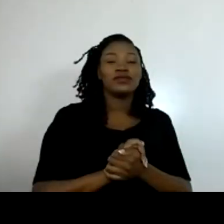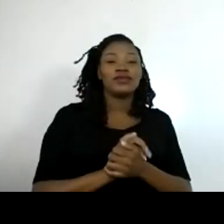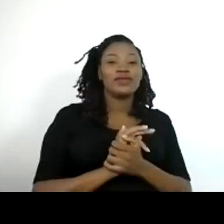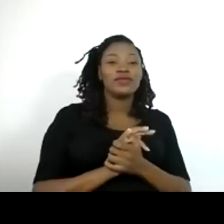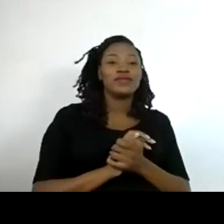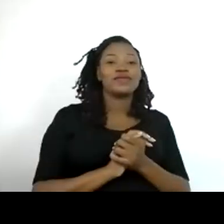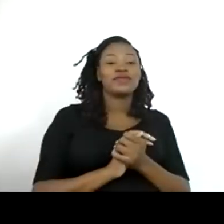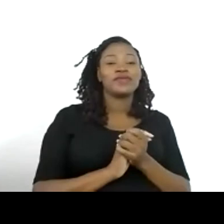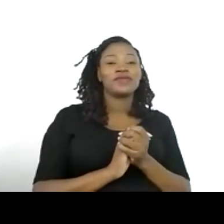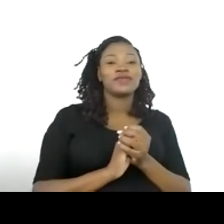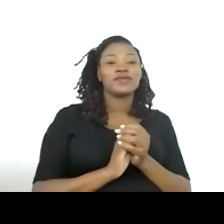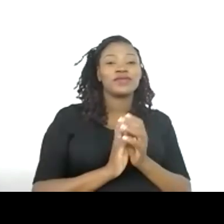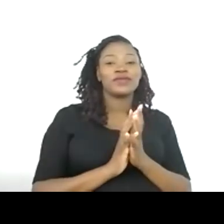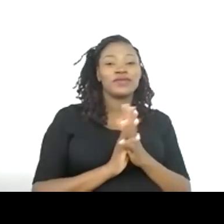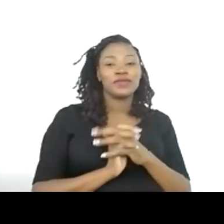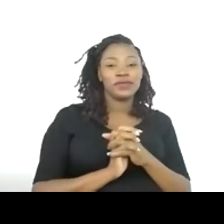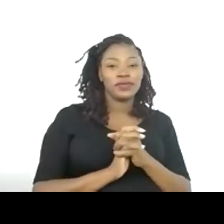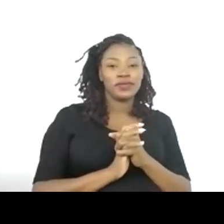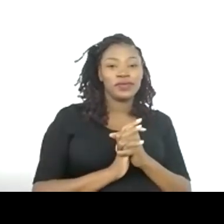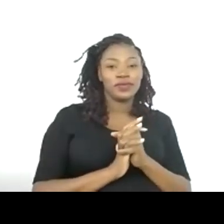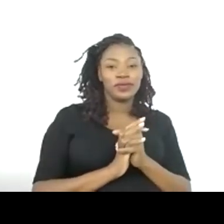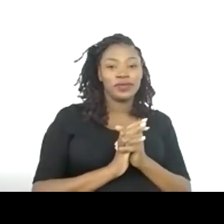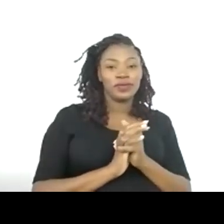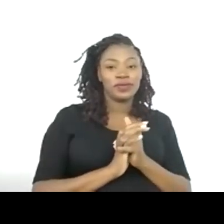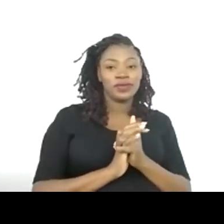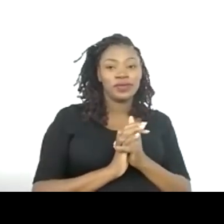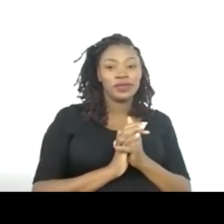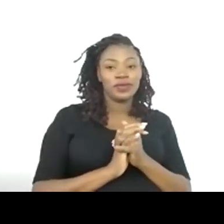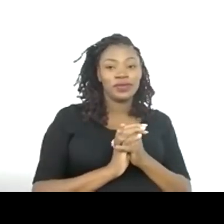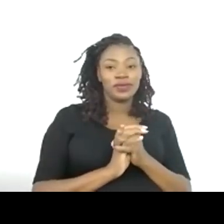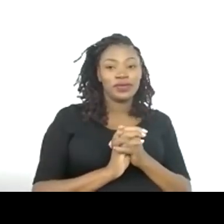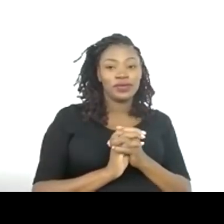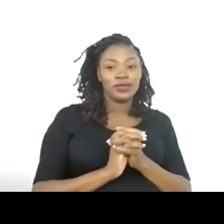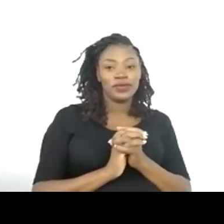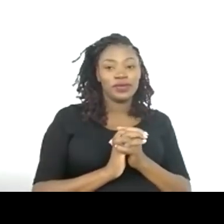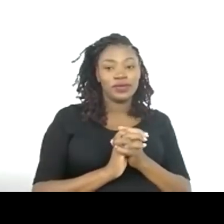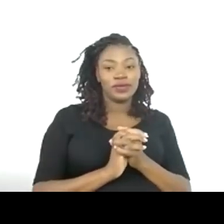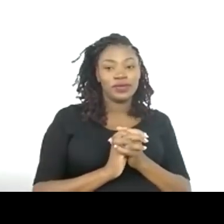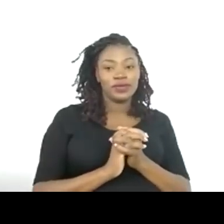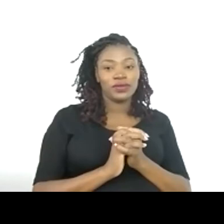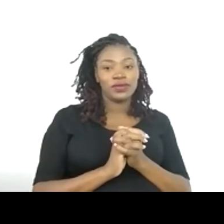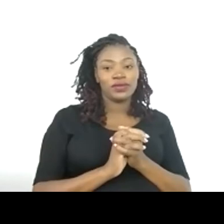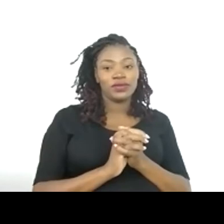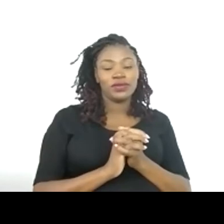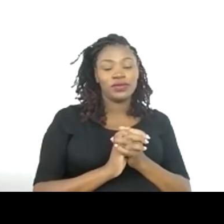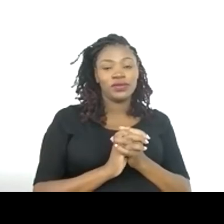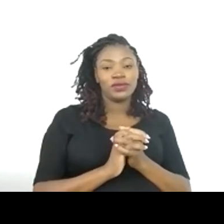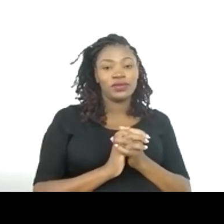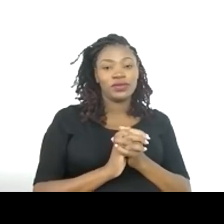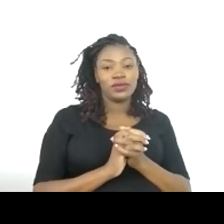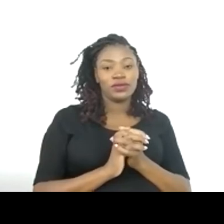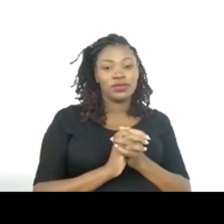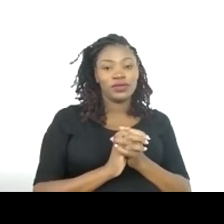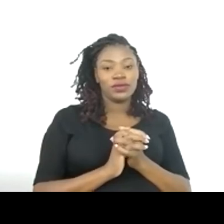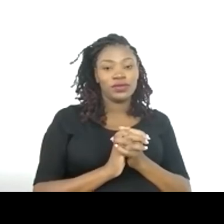in because it's a big company in the whole area of human rights, for instance. And in that sense, it will be very